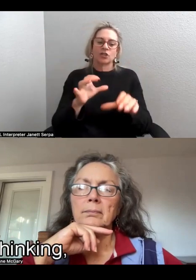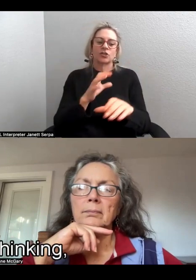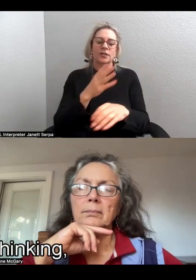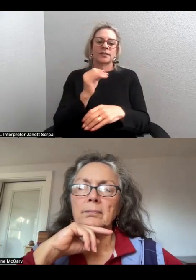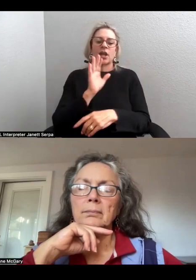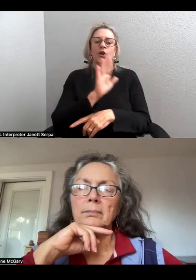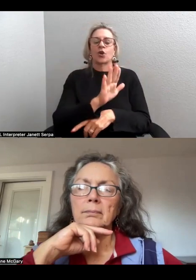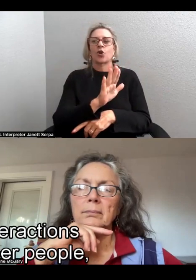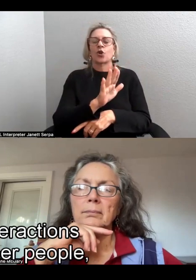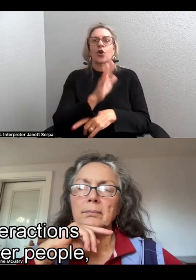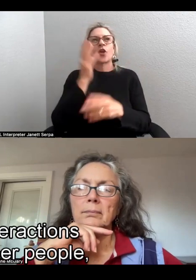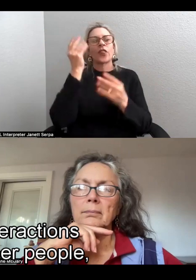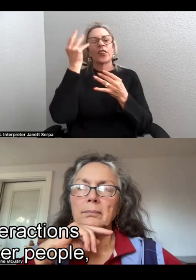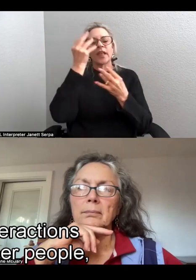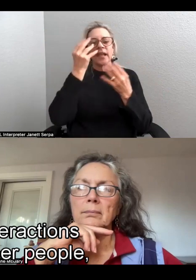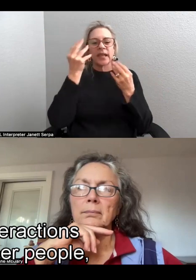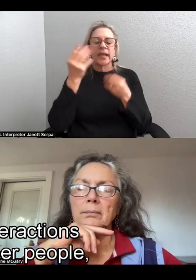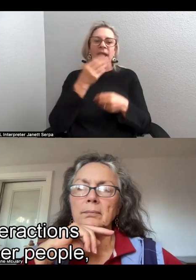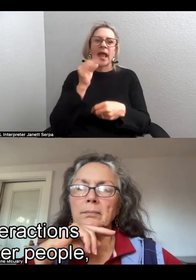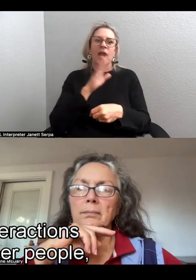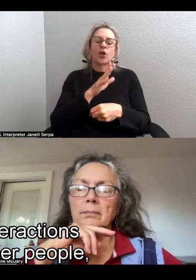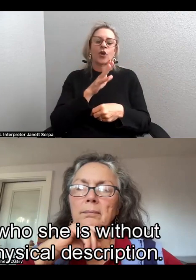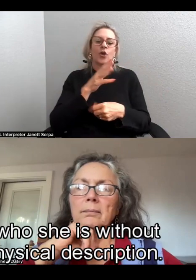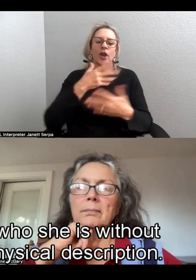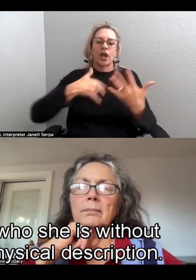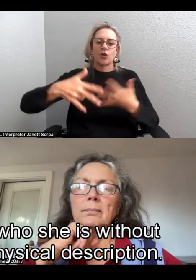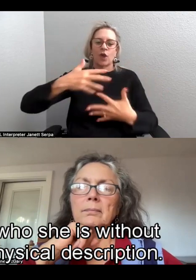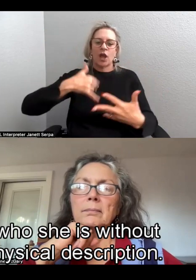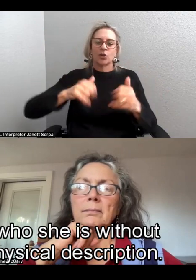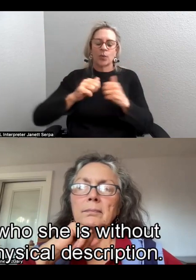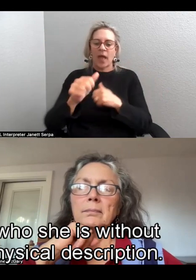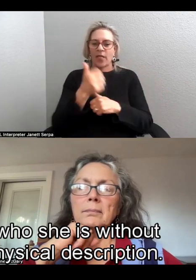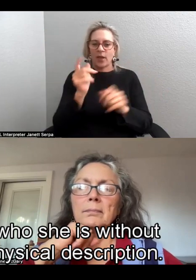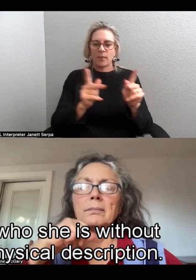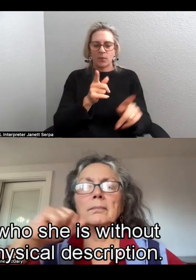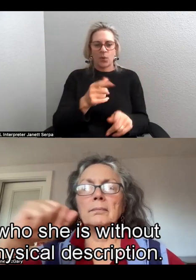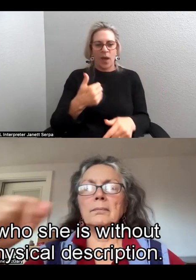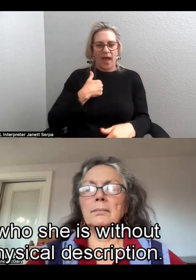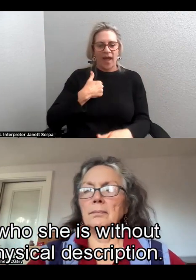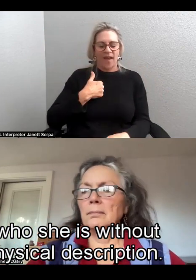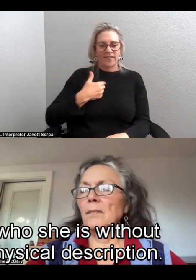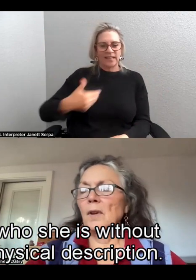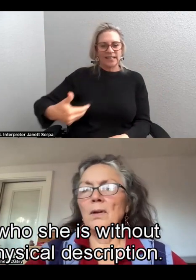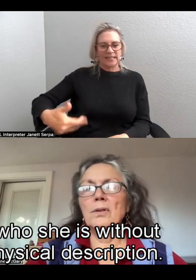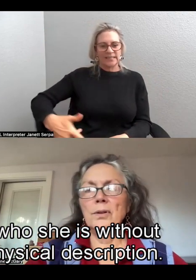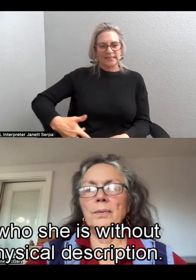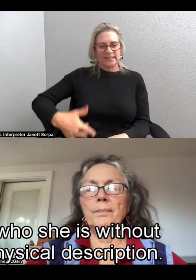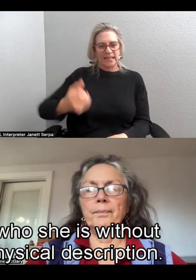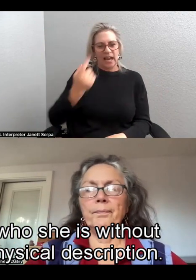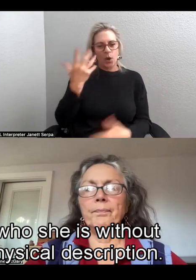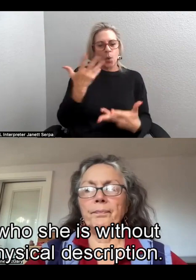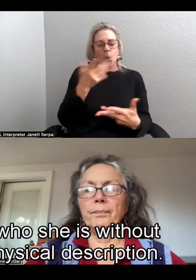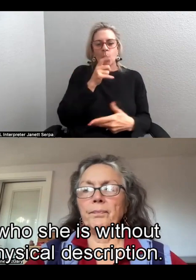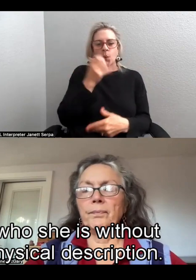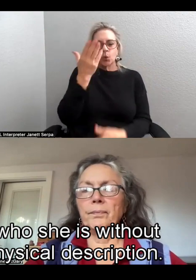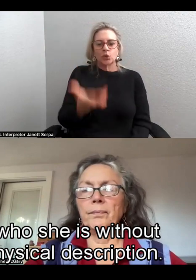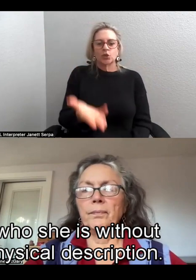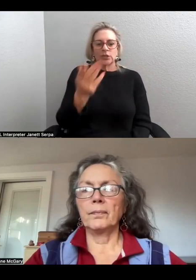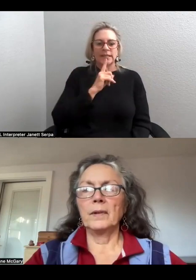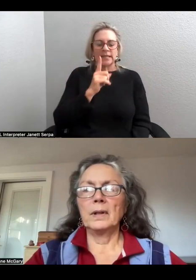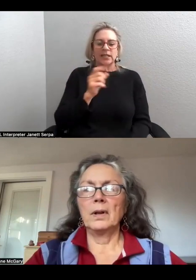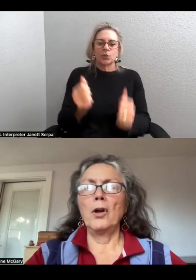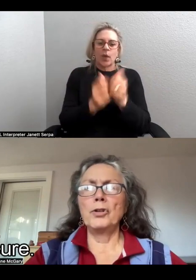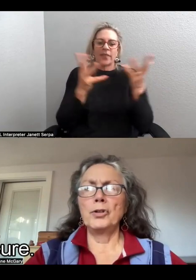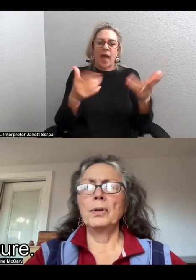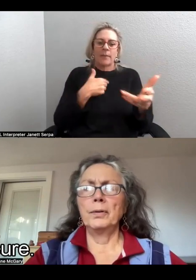thinking and her interactions with the other people, you get a sense of who she is without me giving you her physical